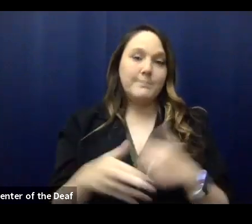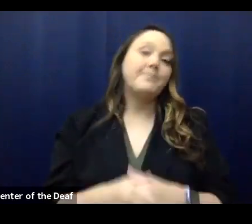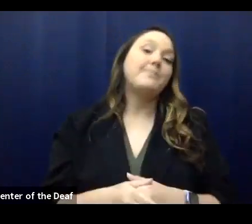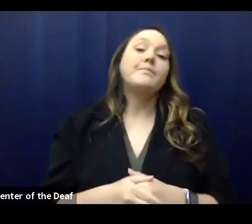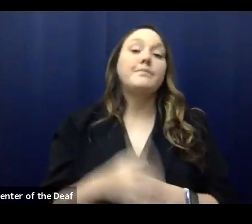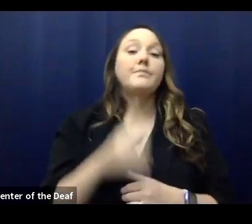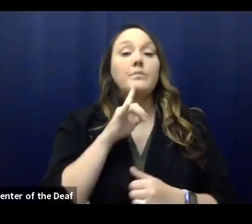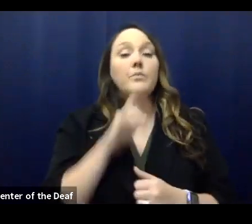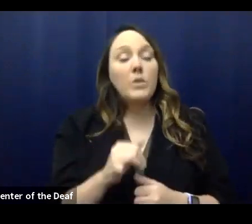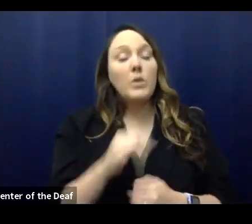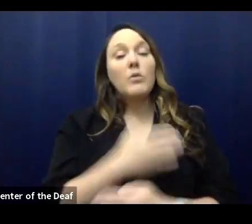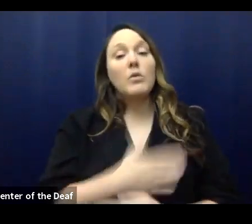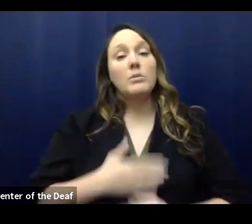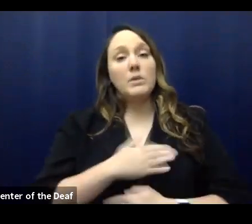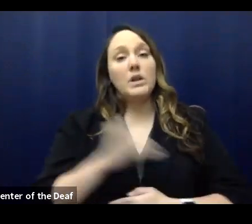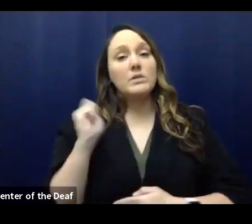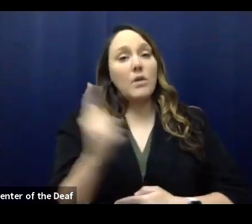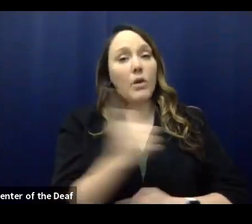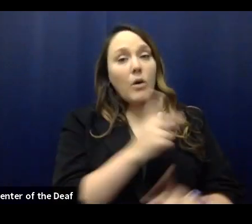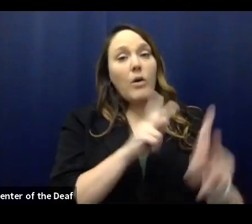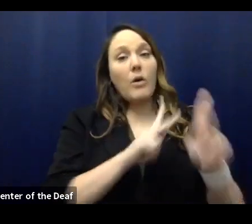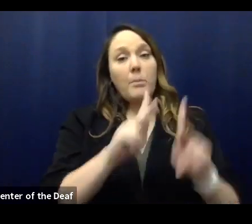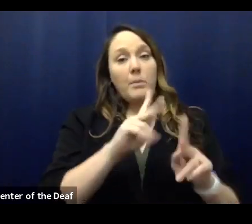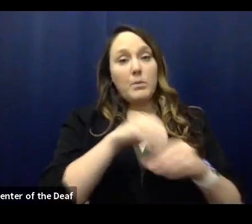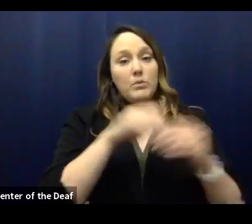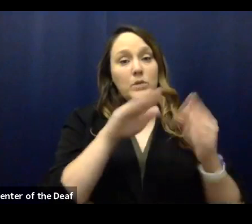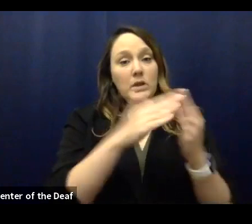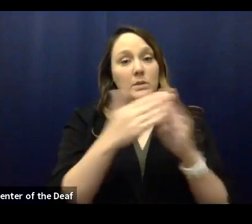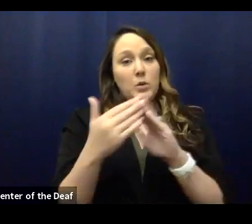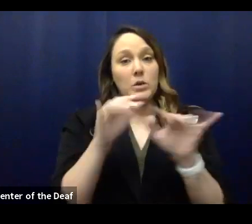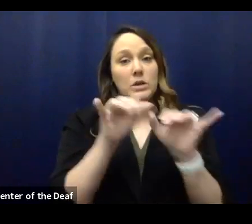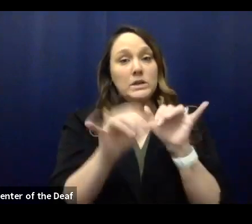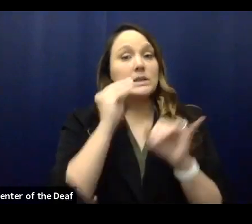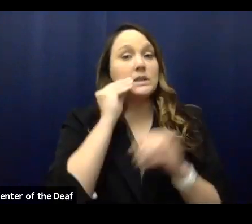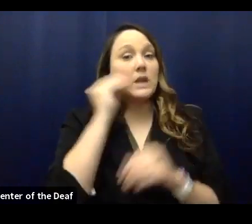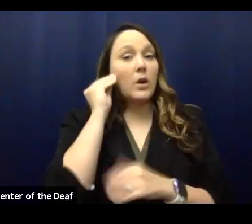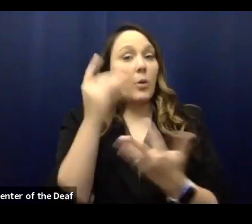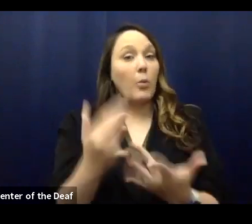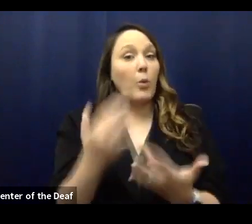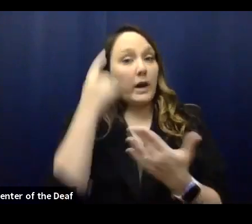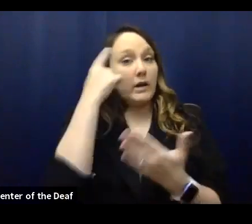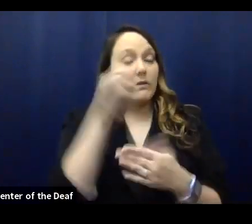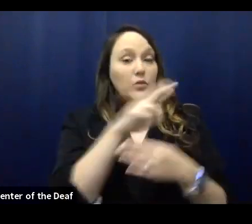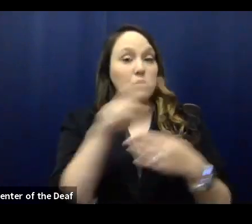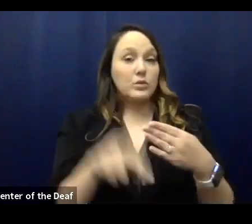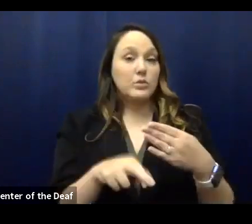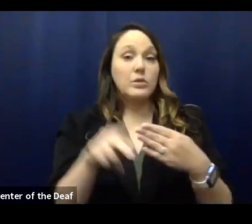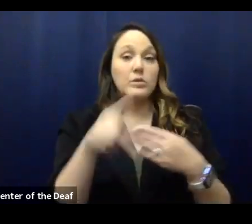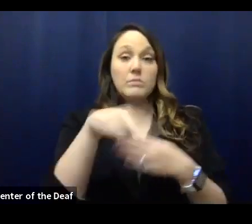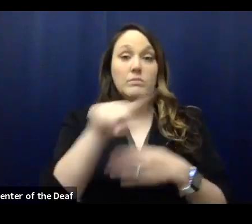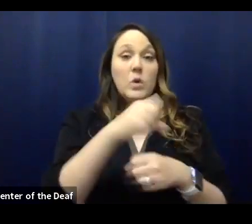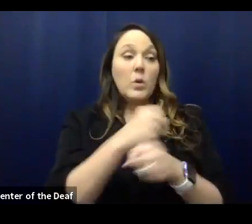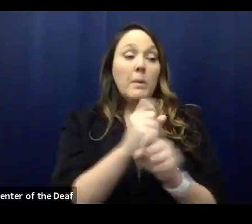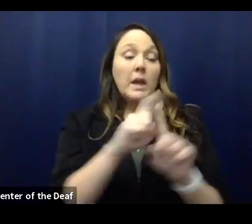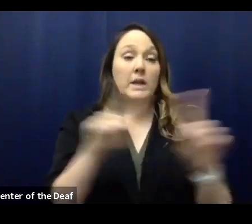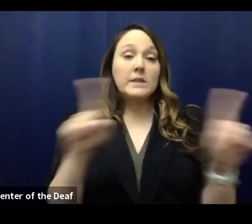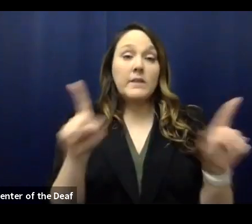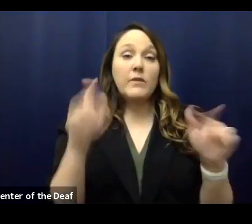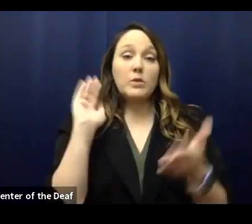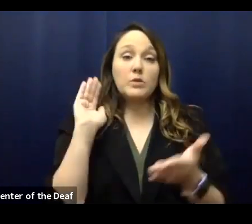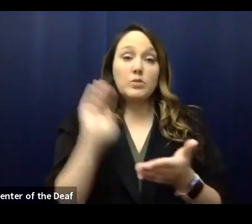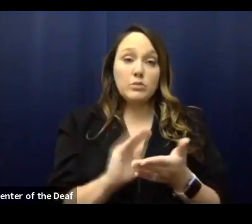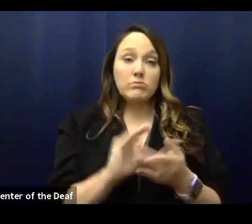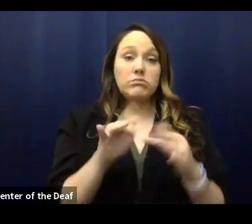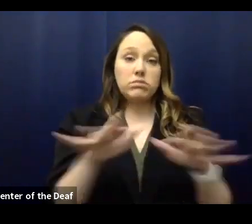appreciate all of the folks in our community who are staying home while awaiting their results. You're making a difference in reducing the spread of the virus.